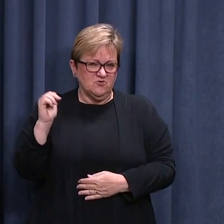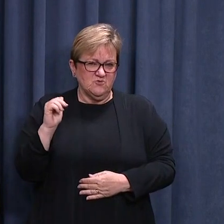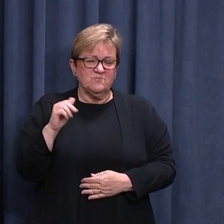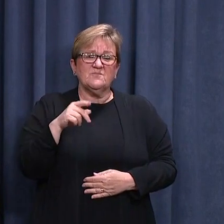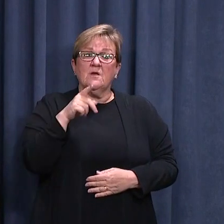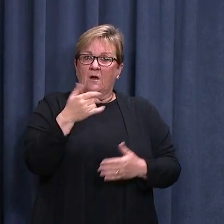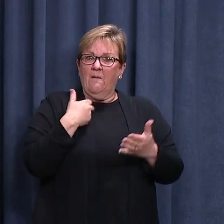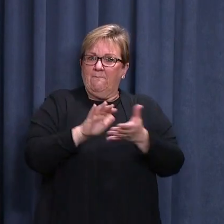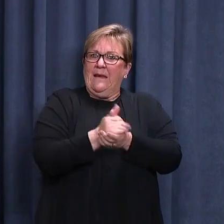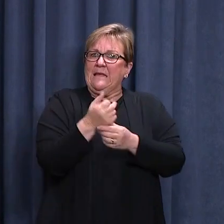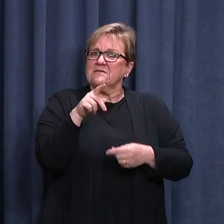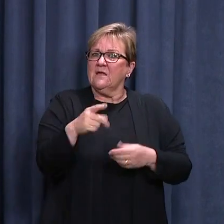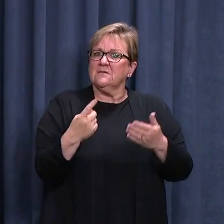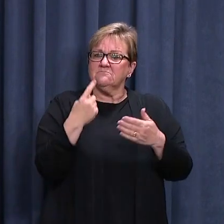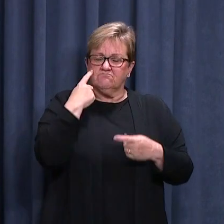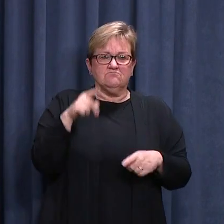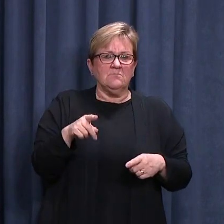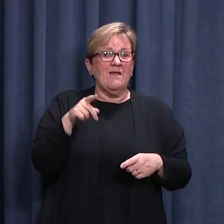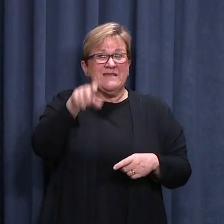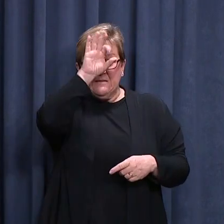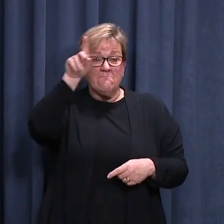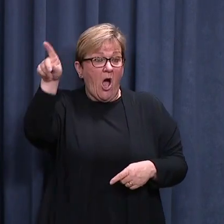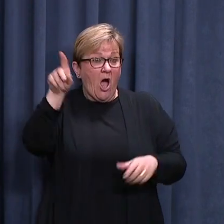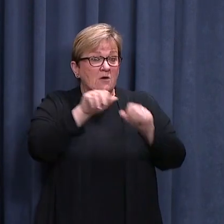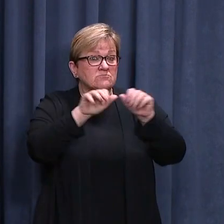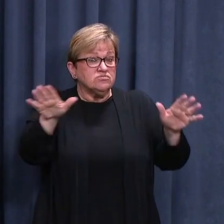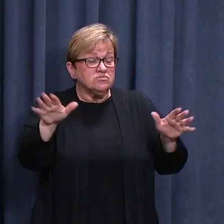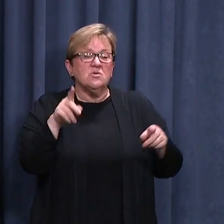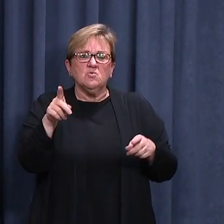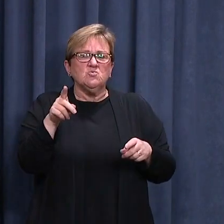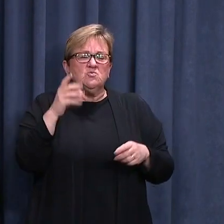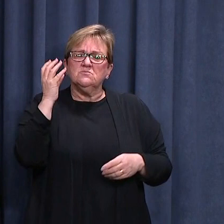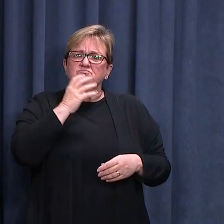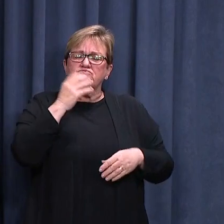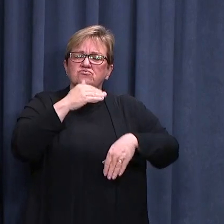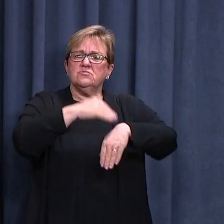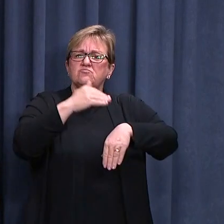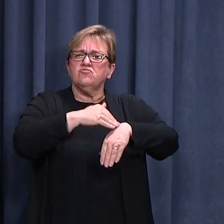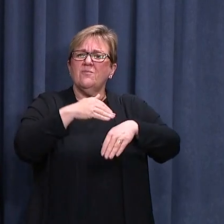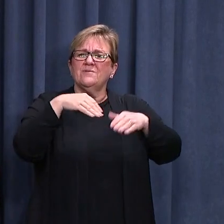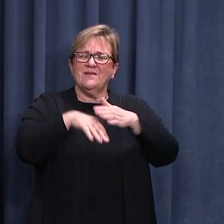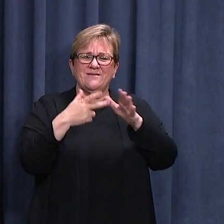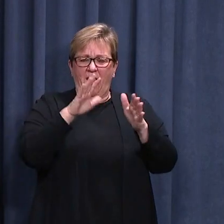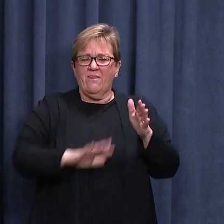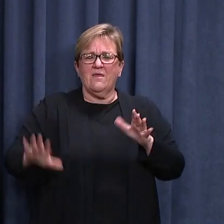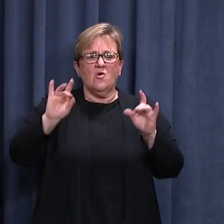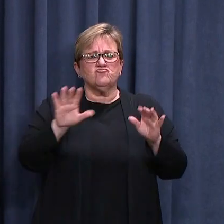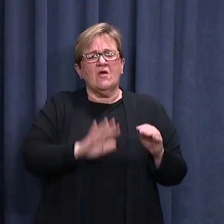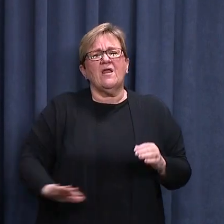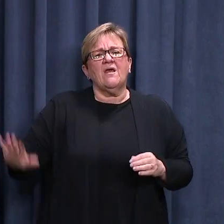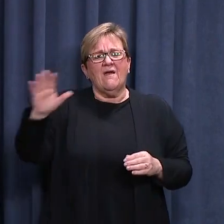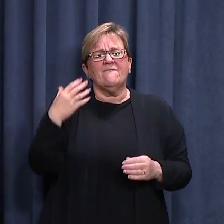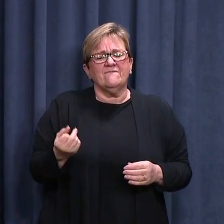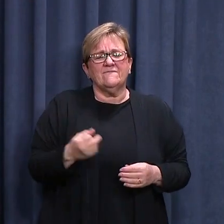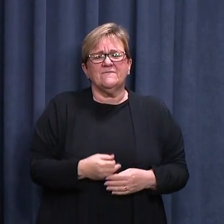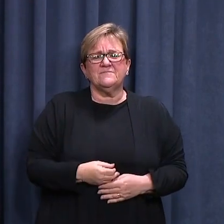results are very pleasing. As we know, this mine outbreak is currently causing significant problems in other jurisdictions around Australia.